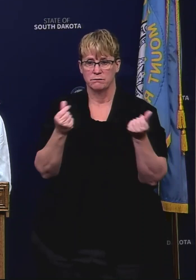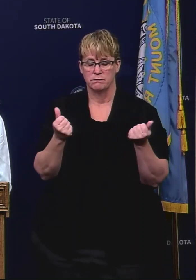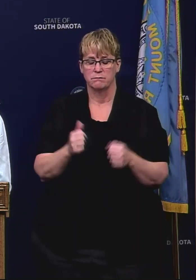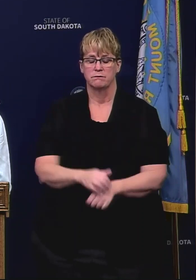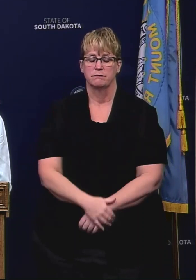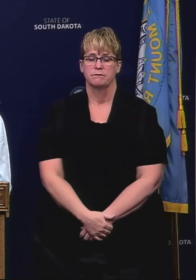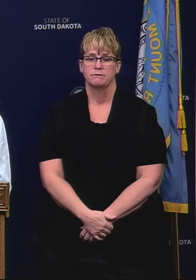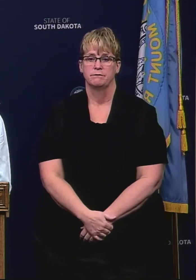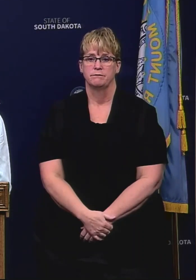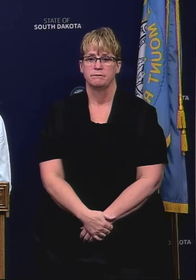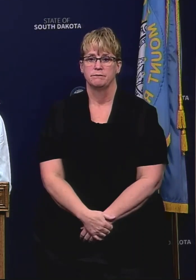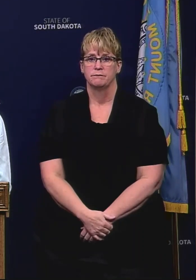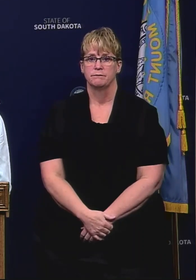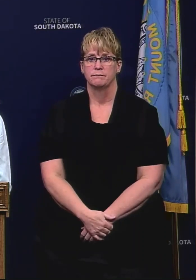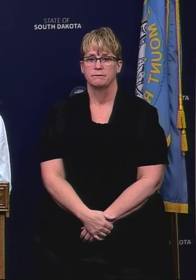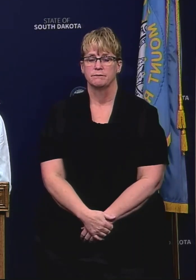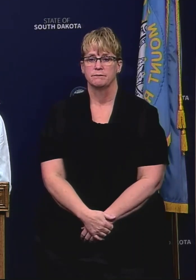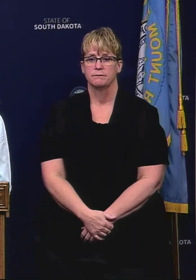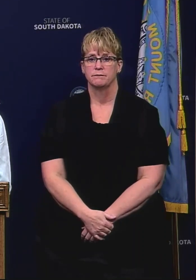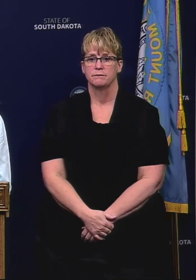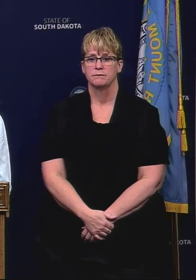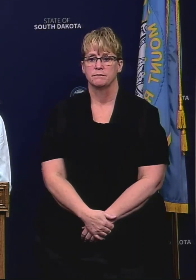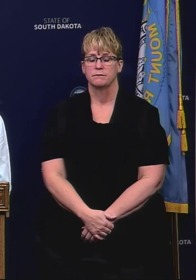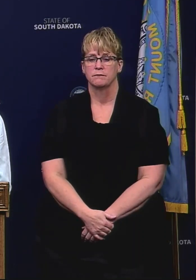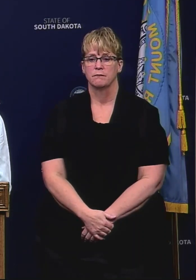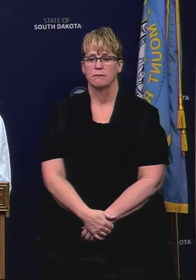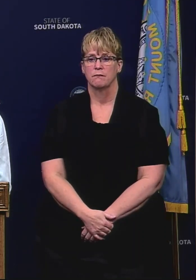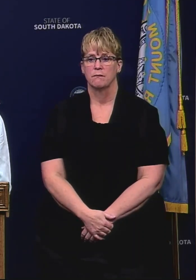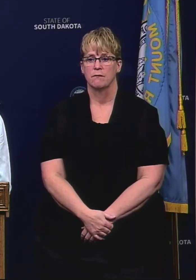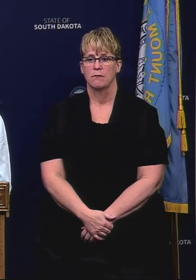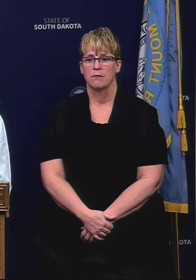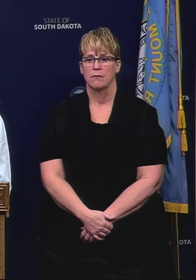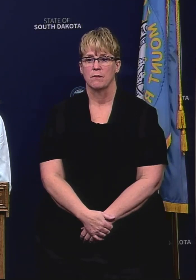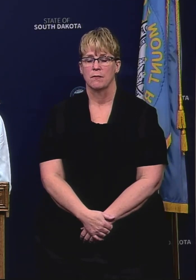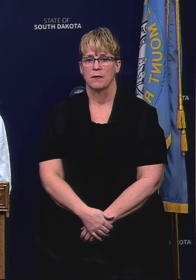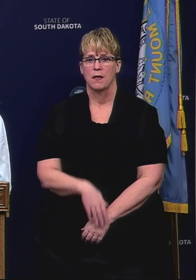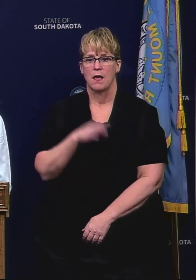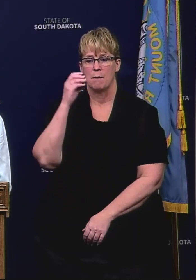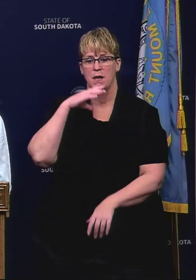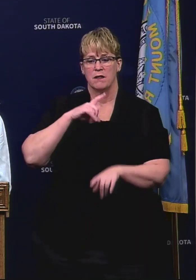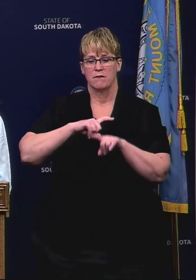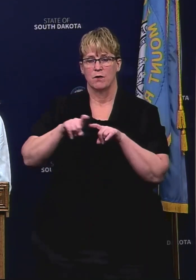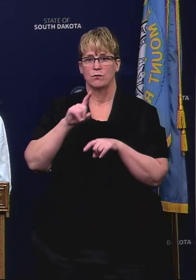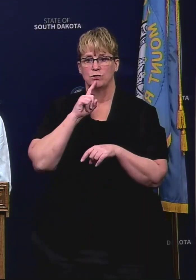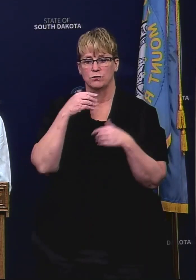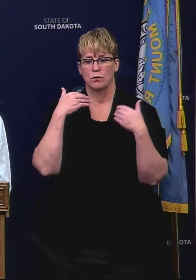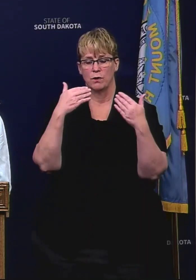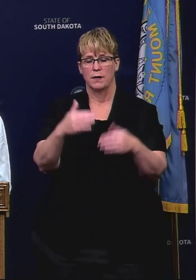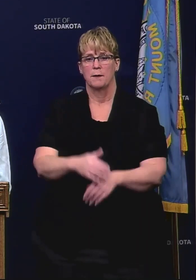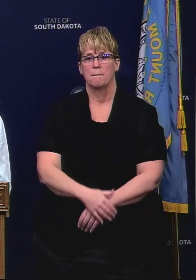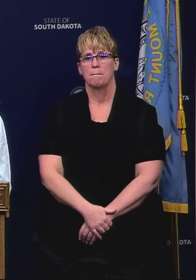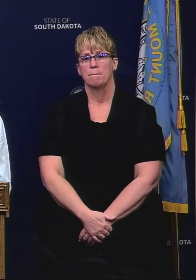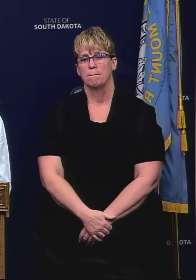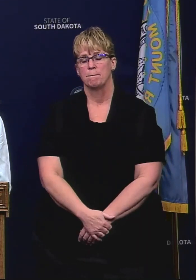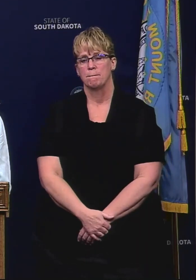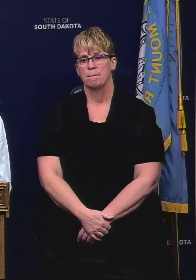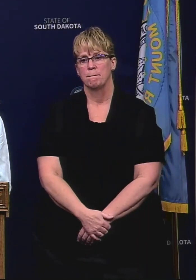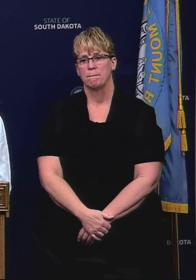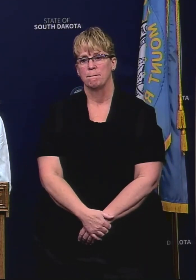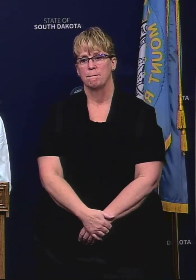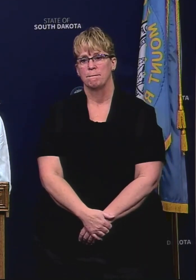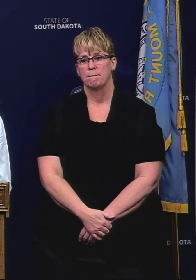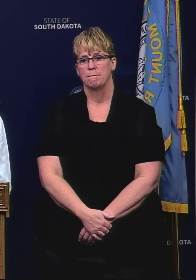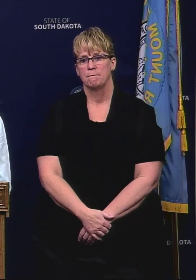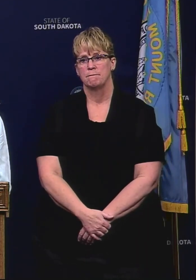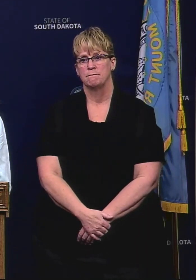thank you governor this is steven gross from ap sure go ahead steven uh so the